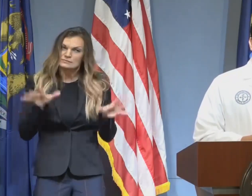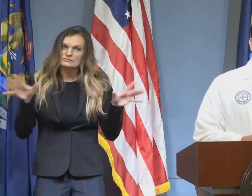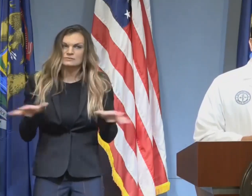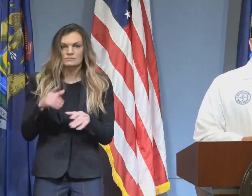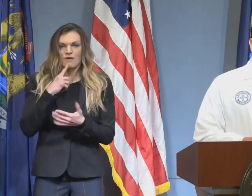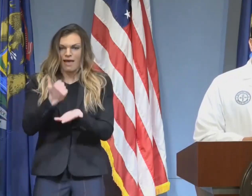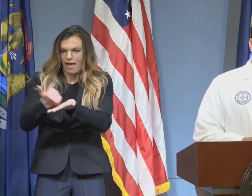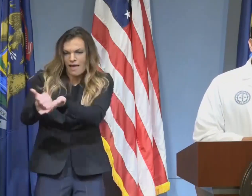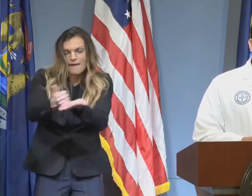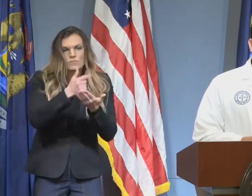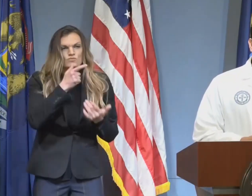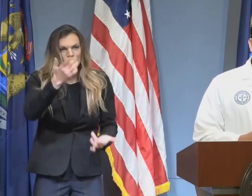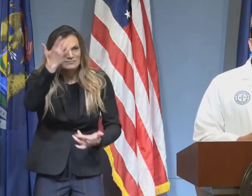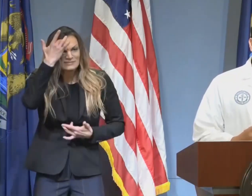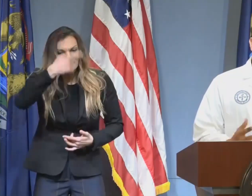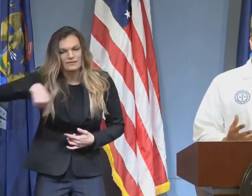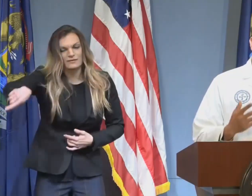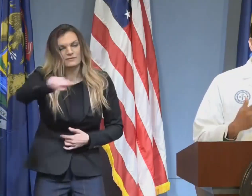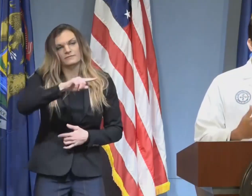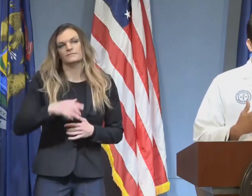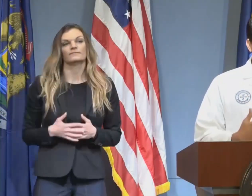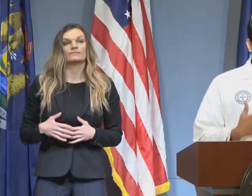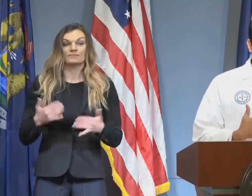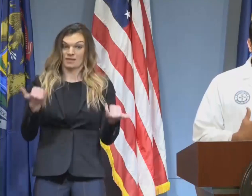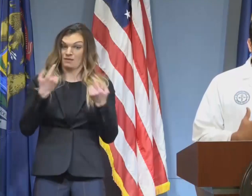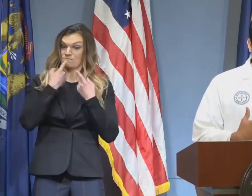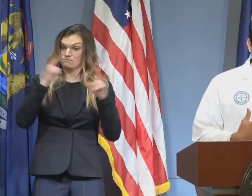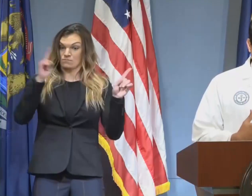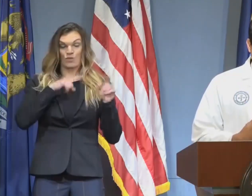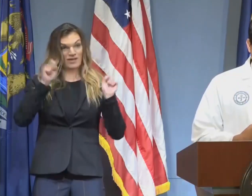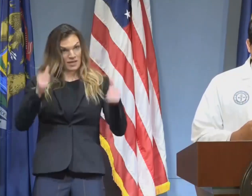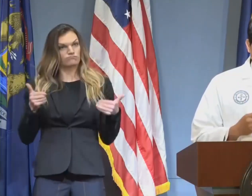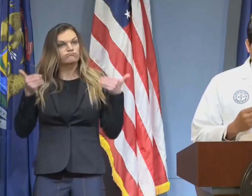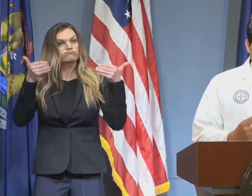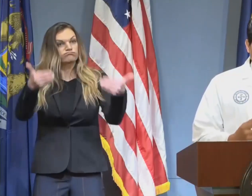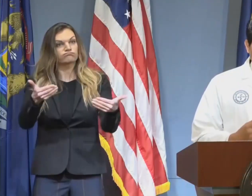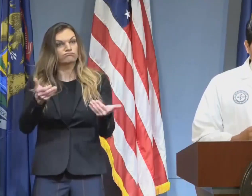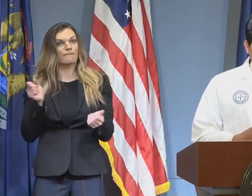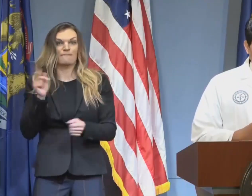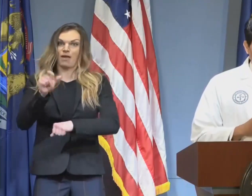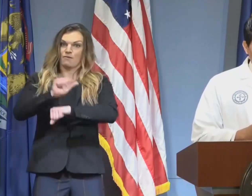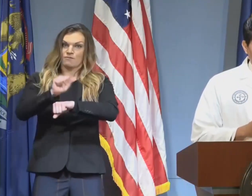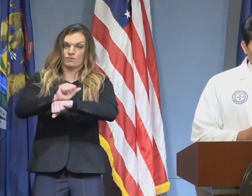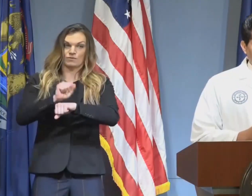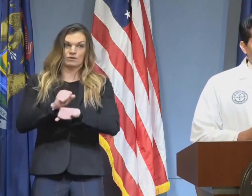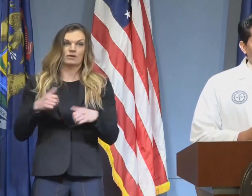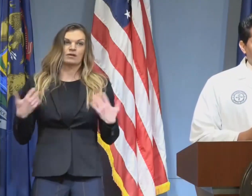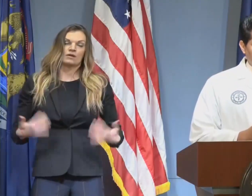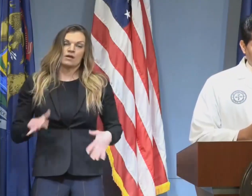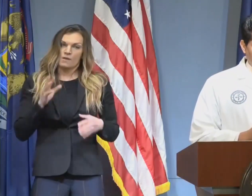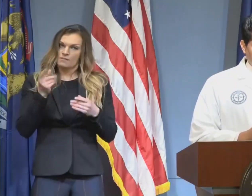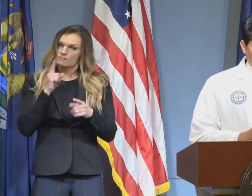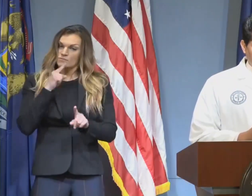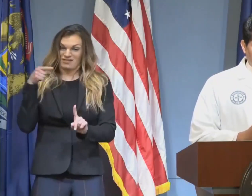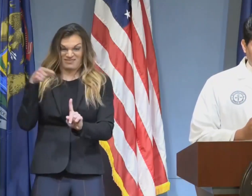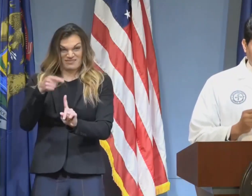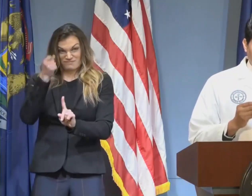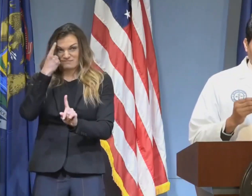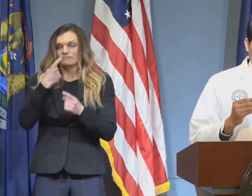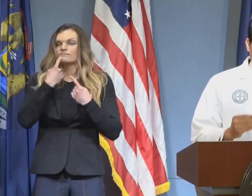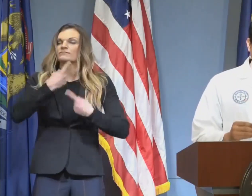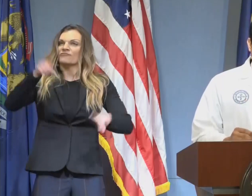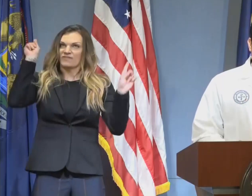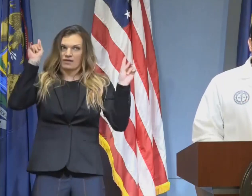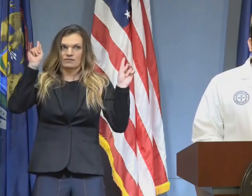Now, with this announcement that allows us to resume taking care of our patients in ways that are much more effective at healing them,